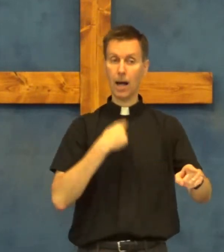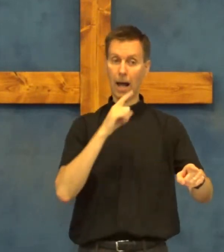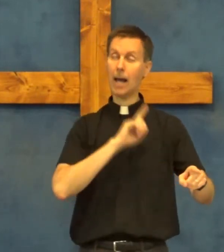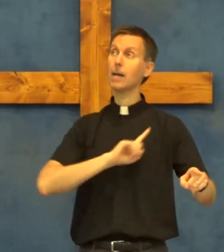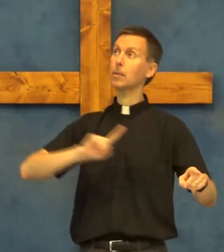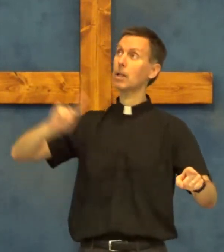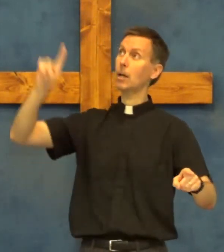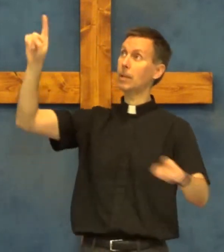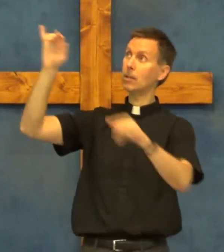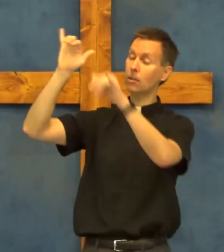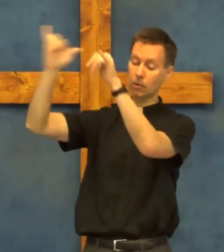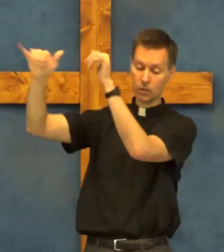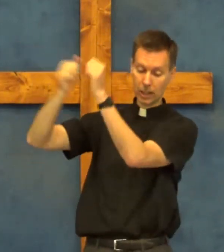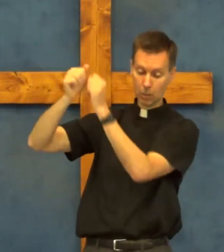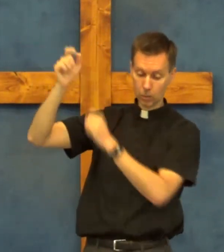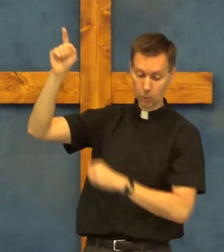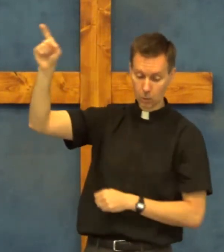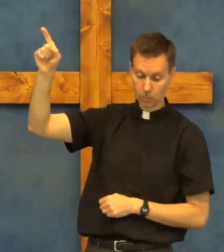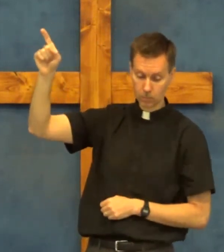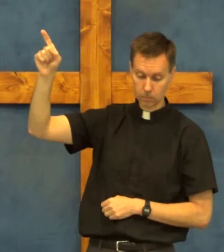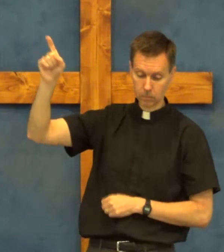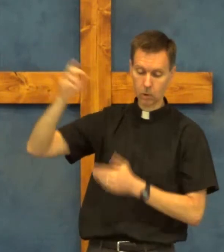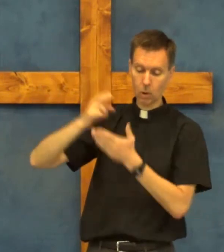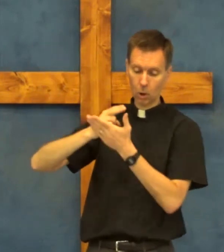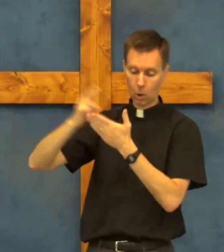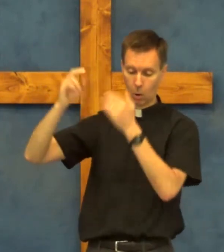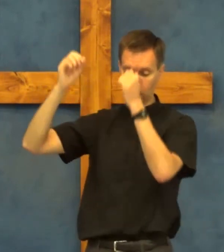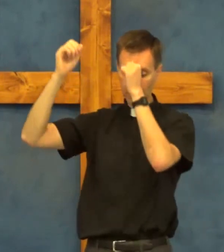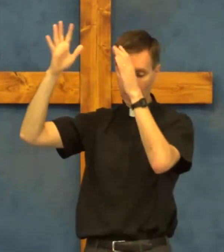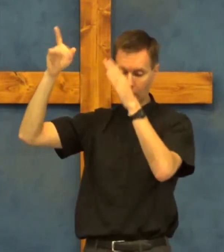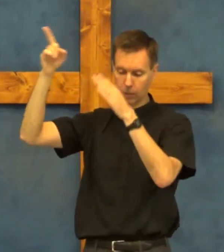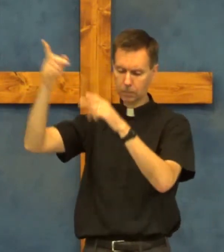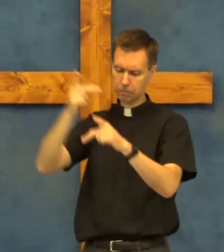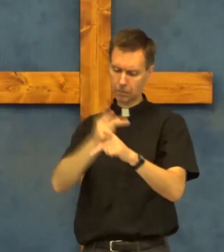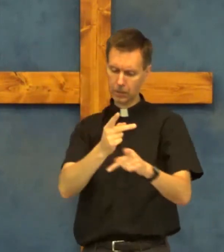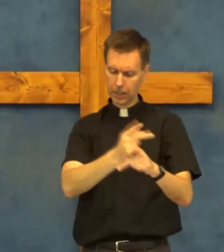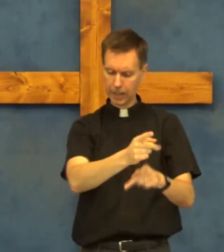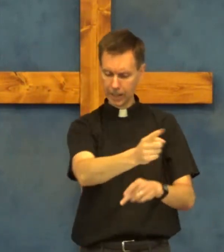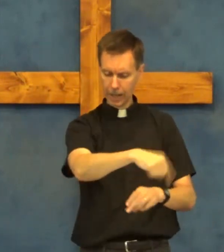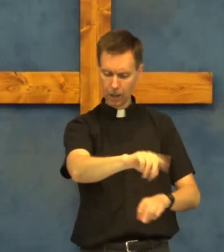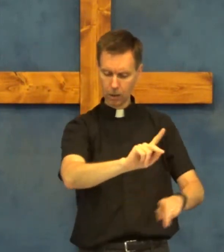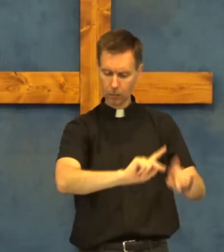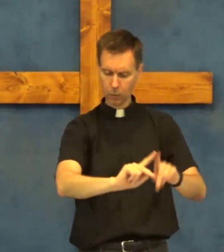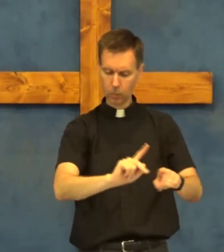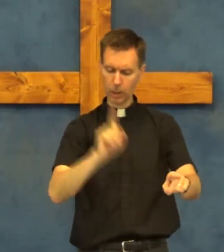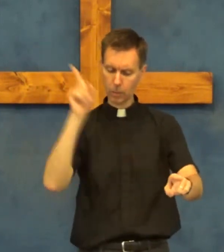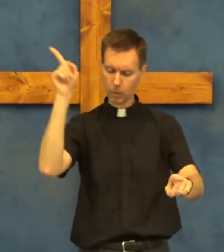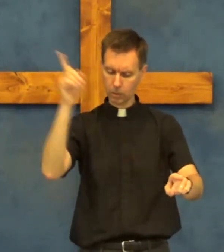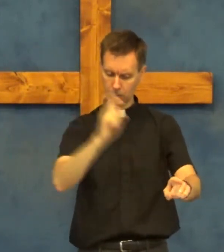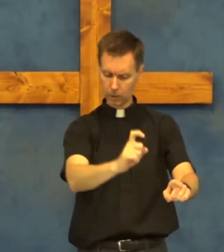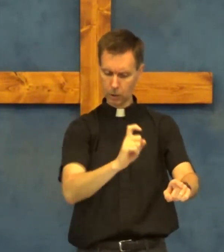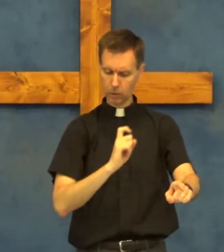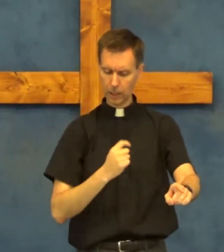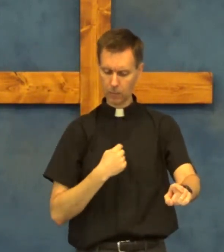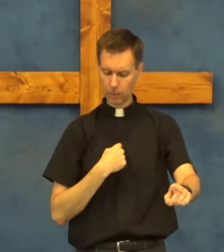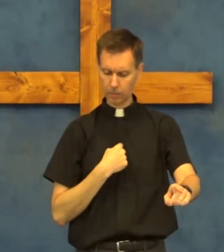i am coming to stay with you holy father take care of those people that you gave me